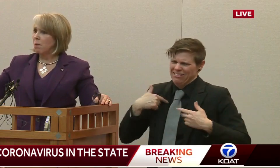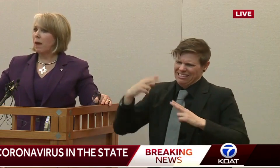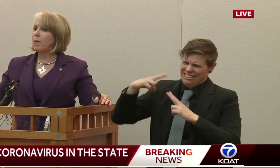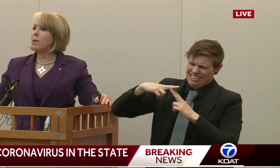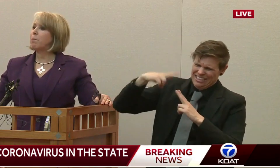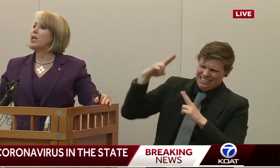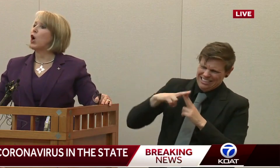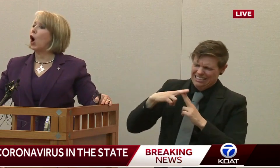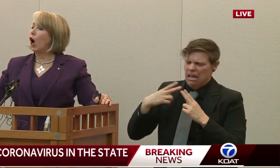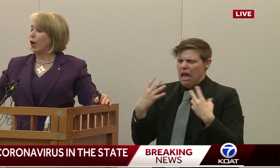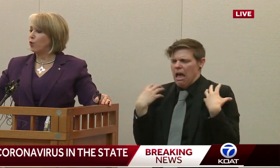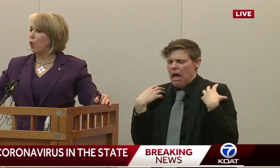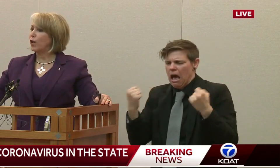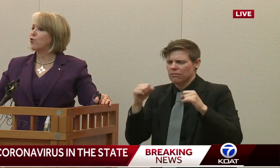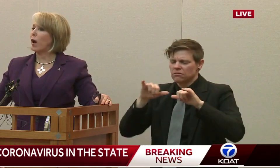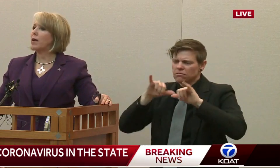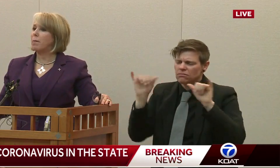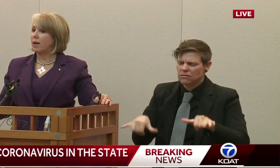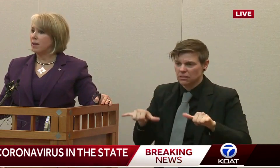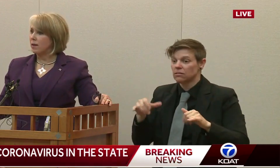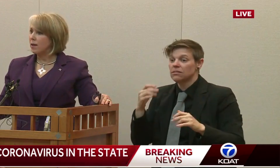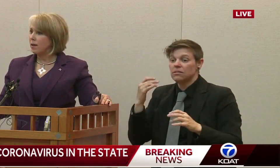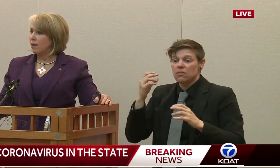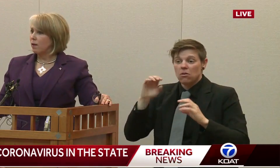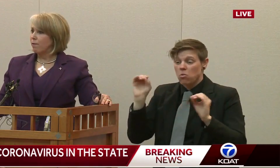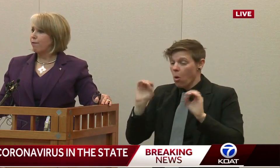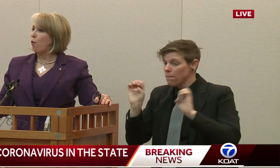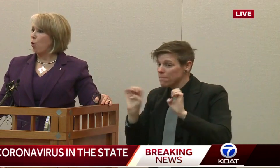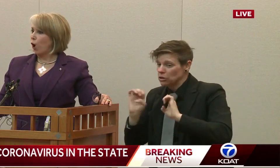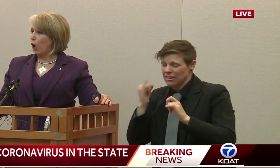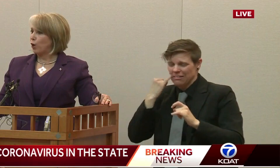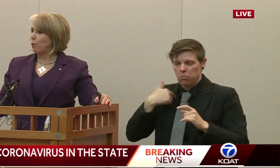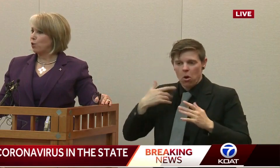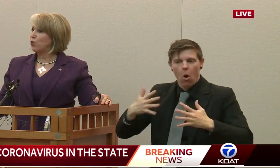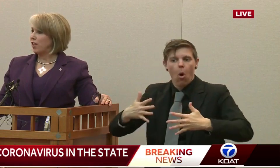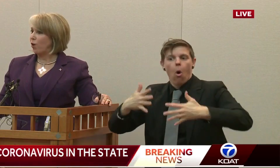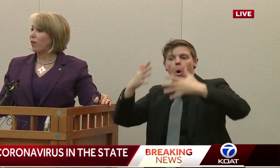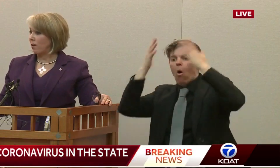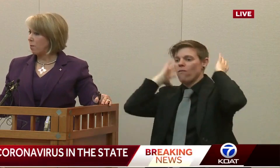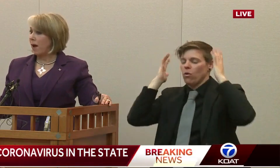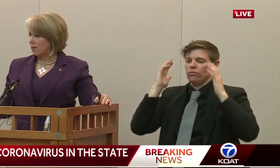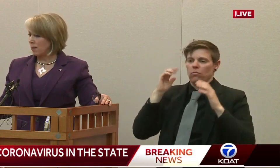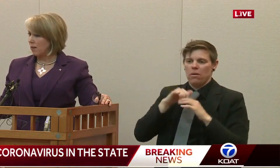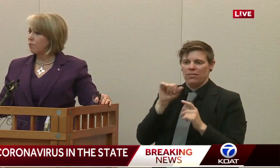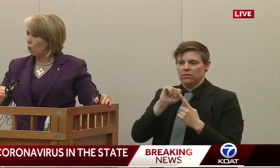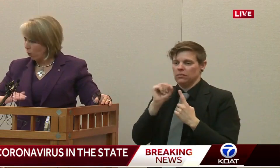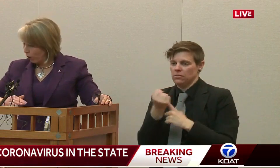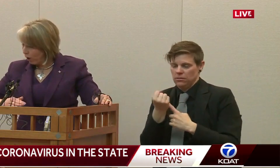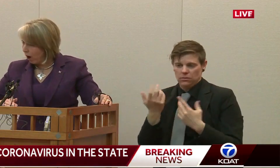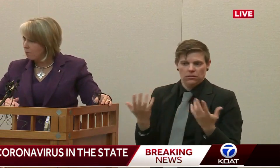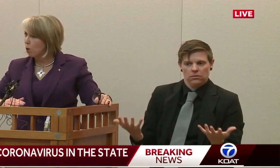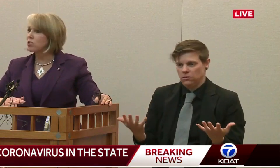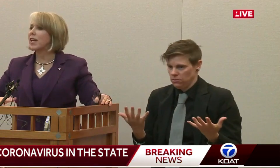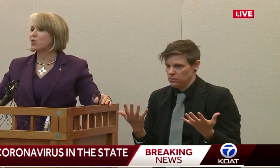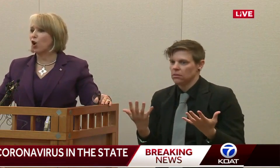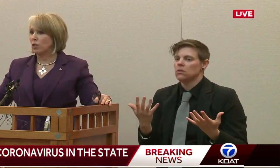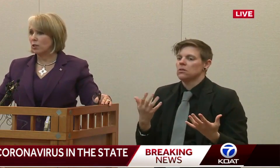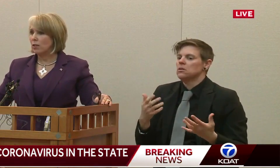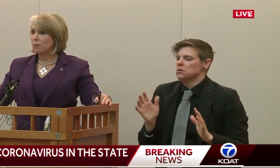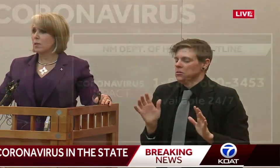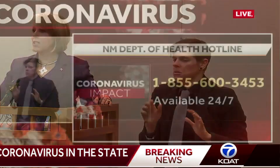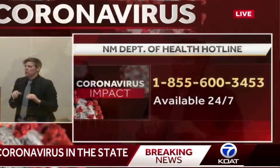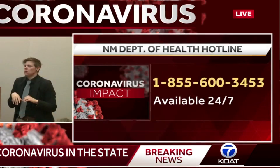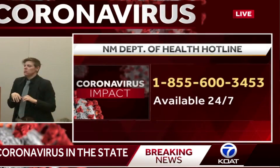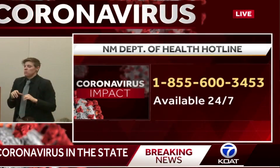may be beyond what is recommended for emergency healthcare capacity. We're not. Most states